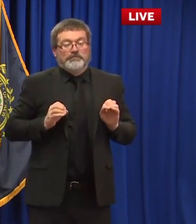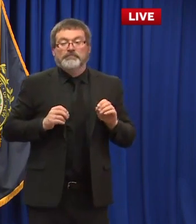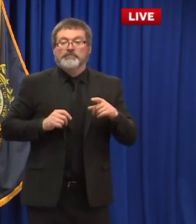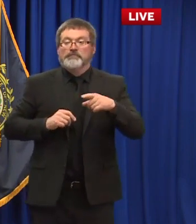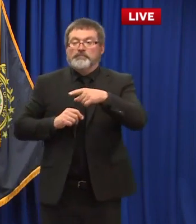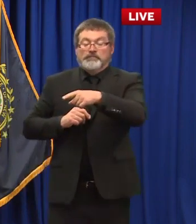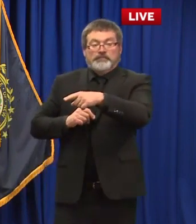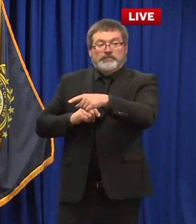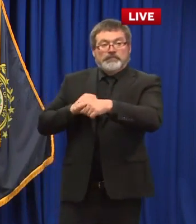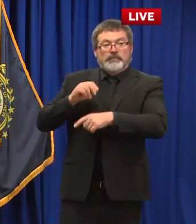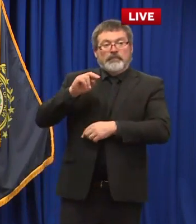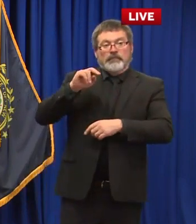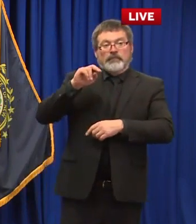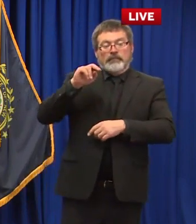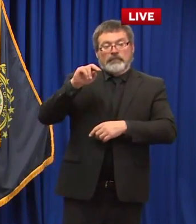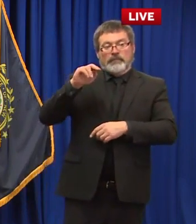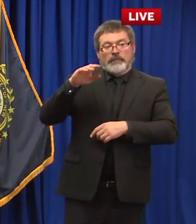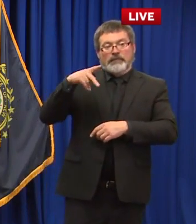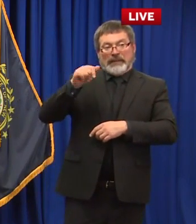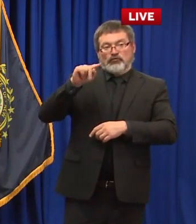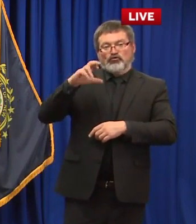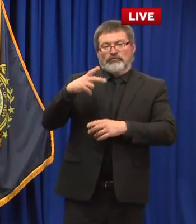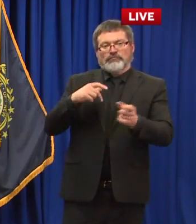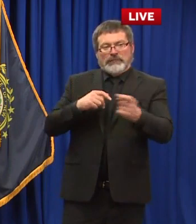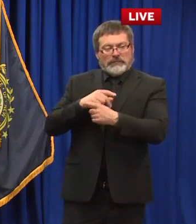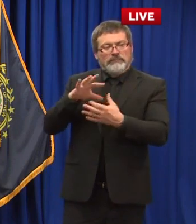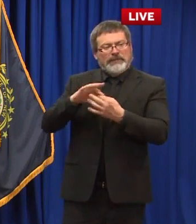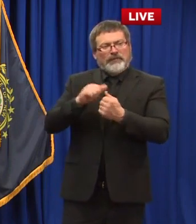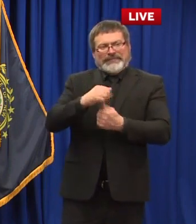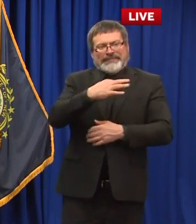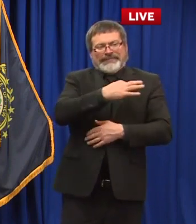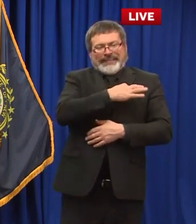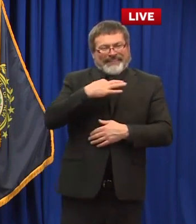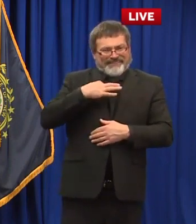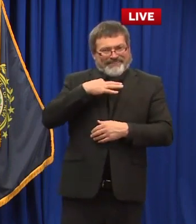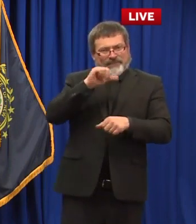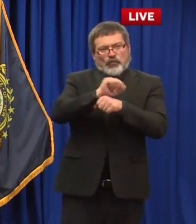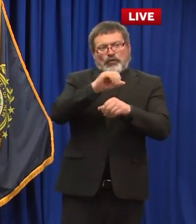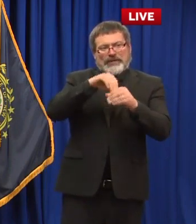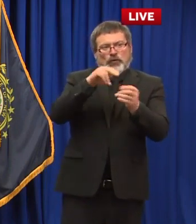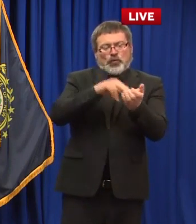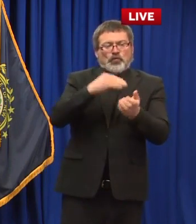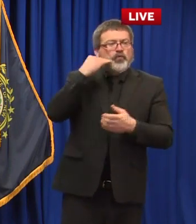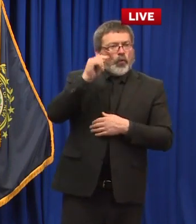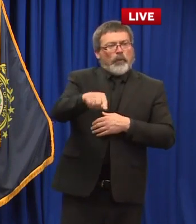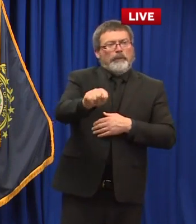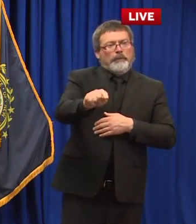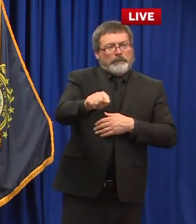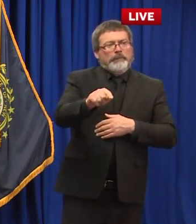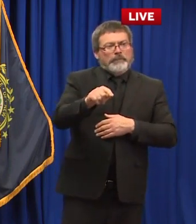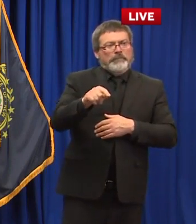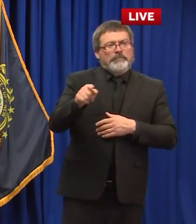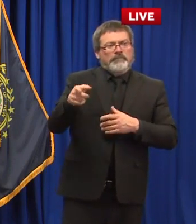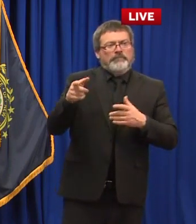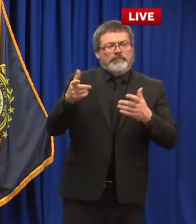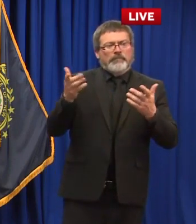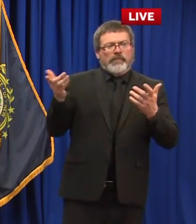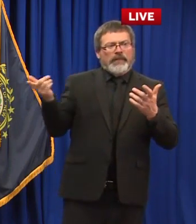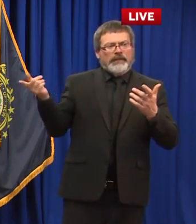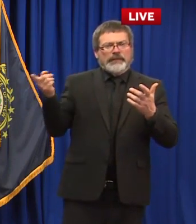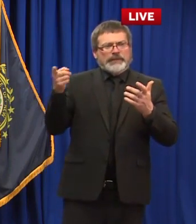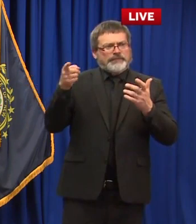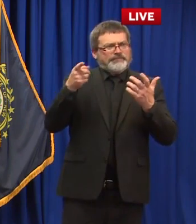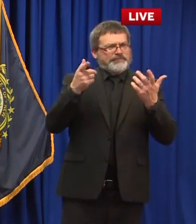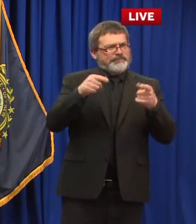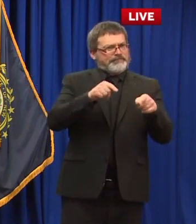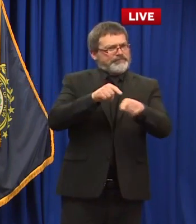um could be traced back to say clusters similar to the donut shop in salem a few weeks ago where you had you put out the